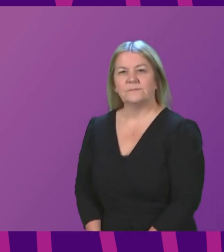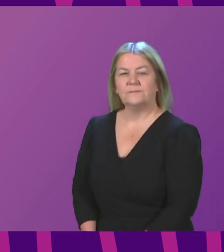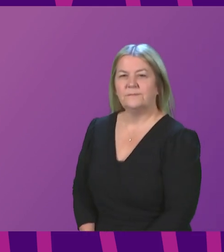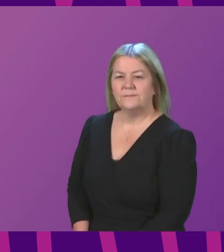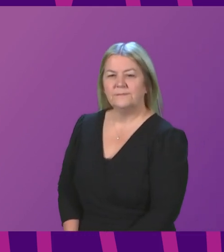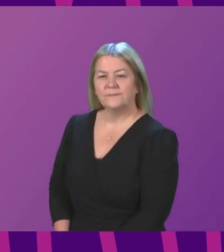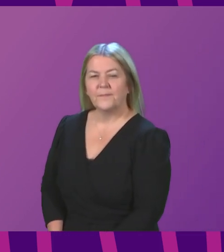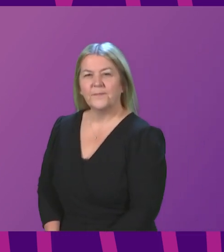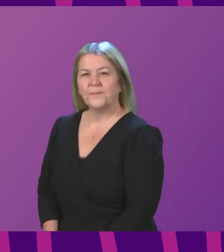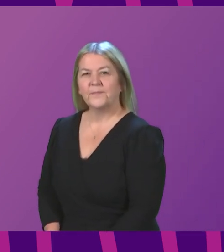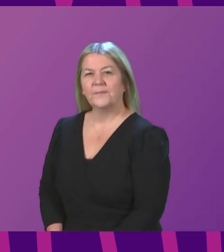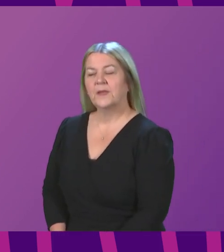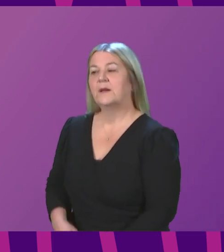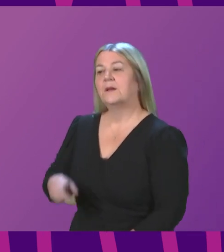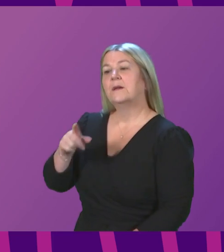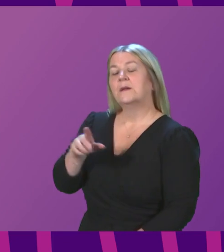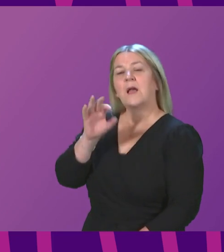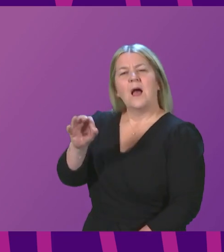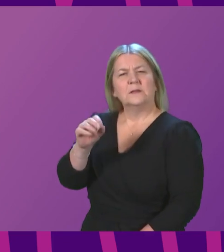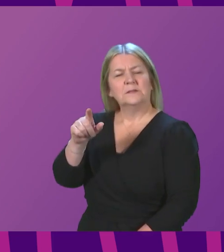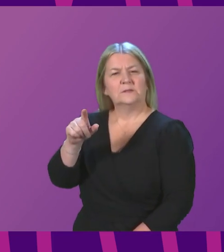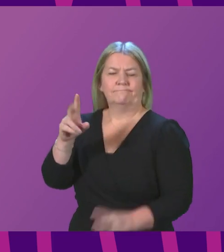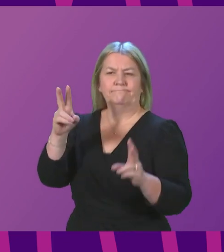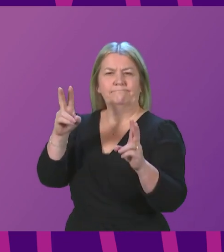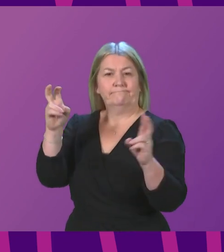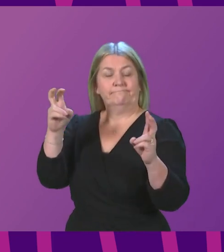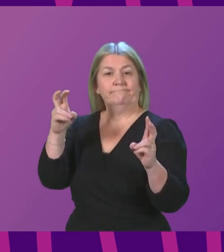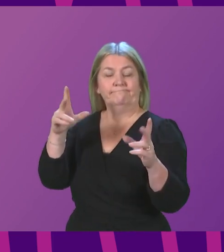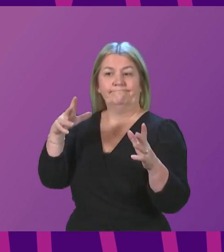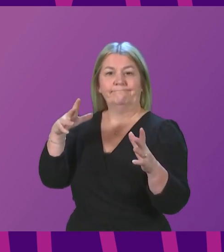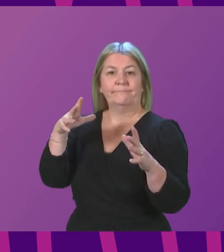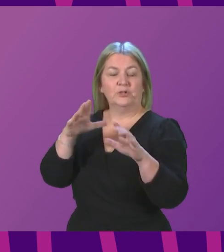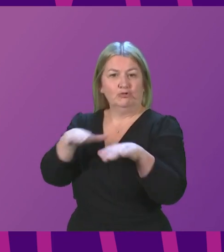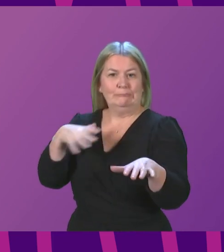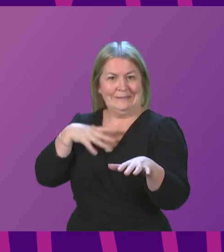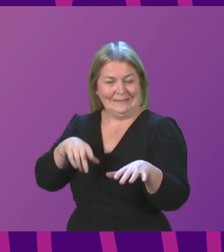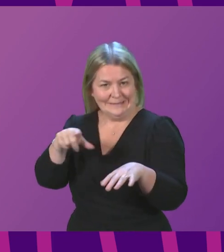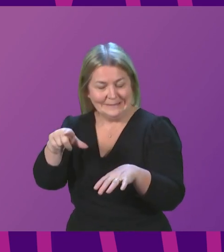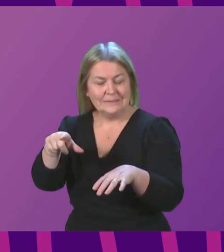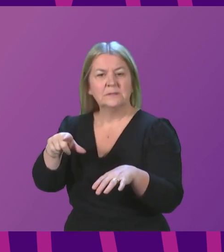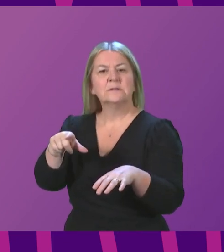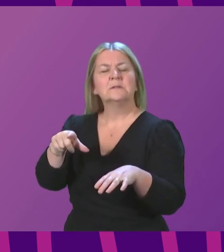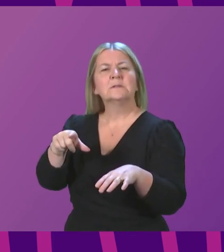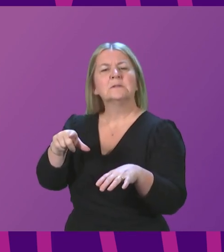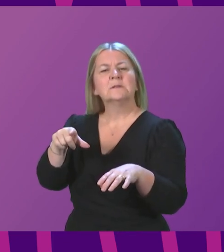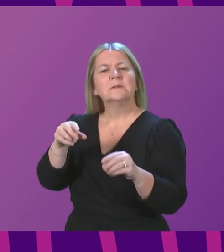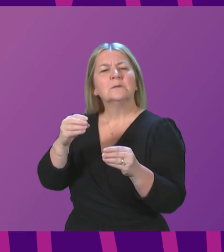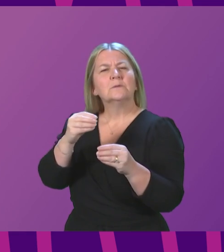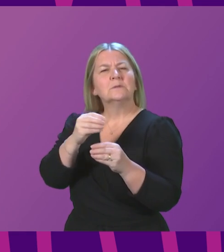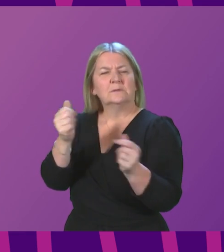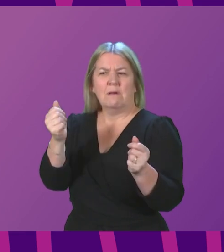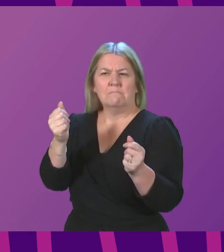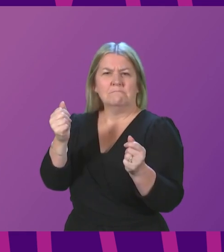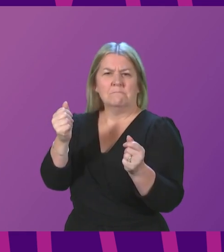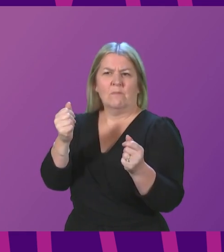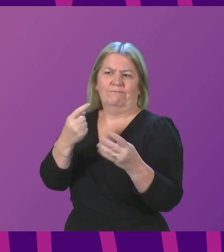needs of children with additional support needs was in the top three causes of stress according to the survey and since 2010